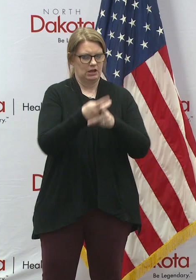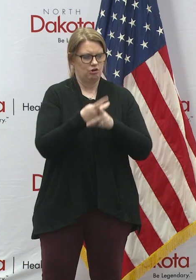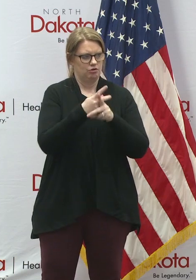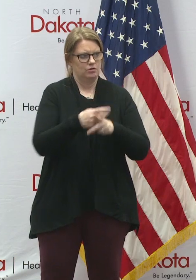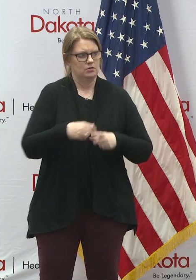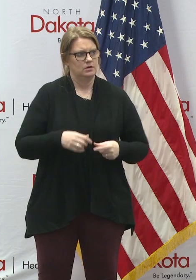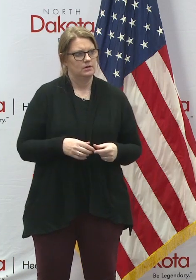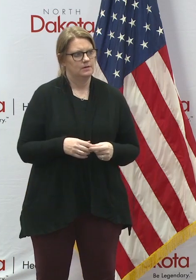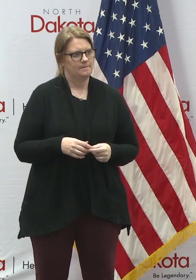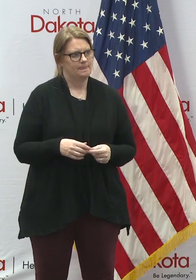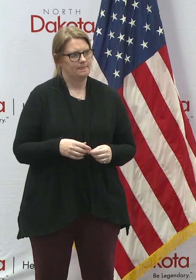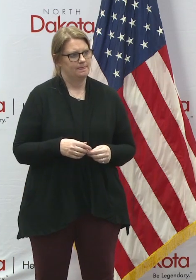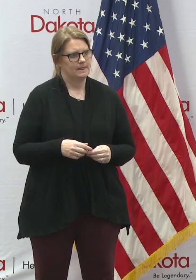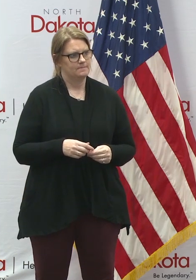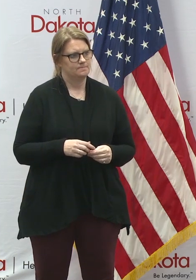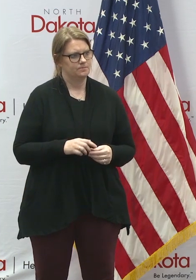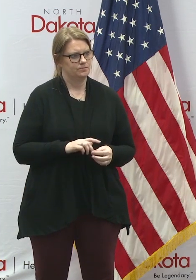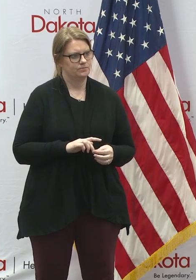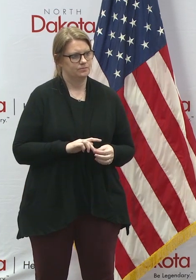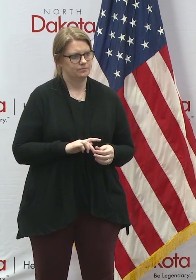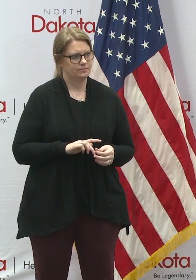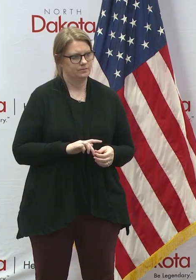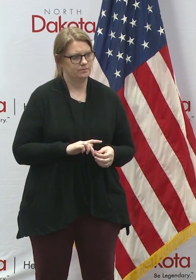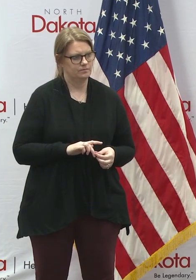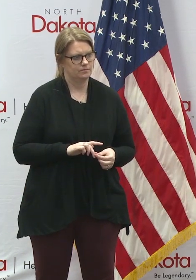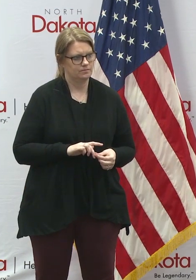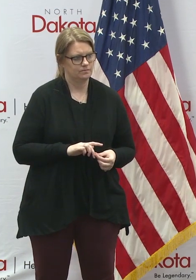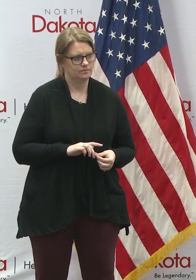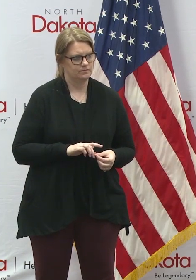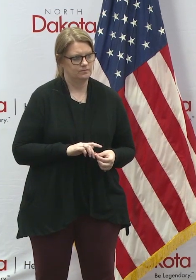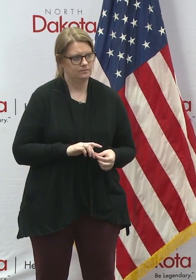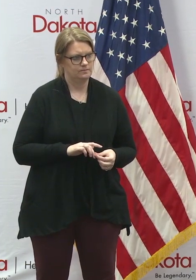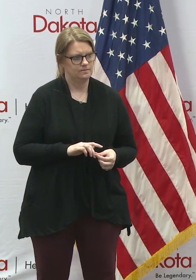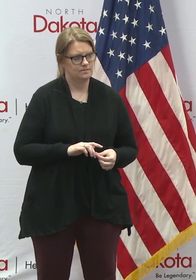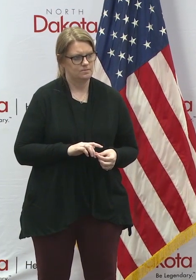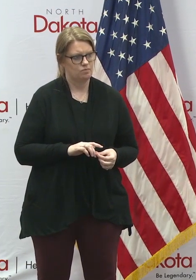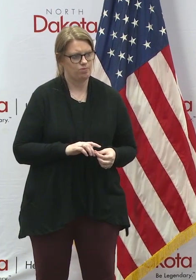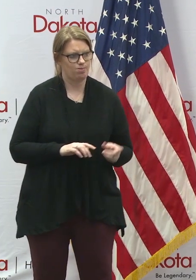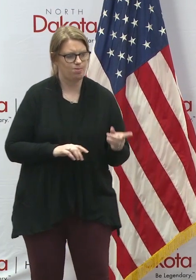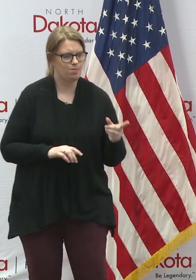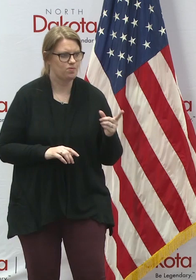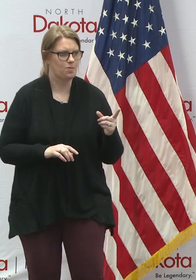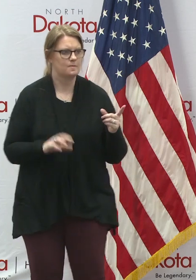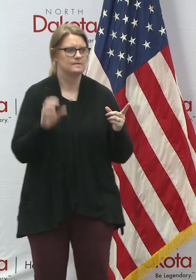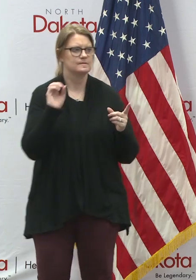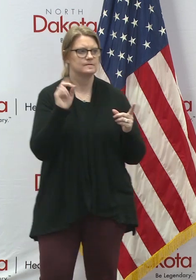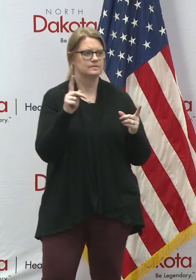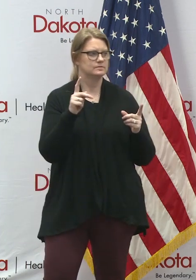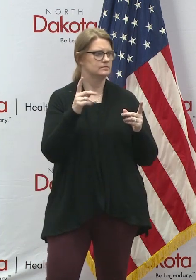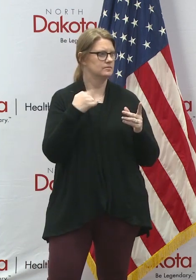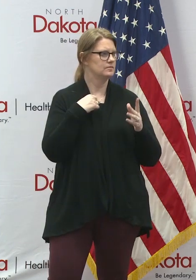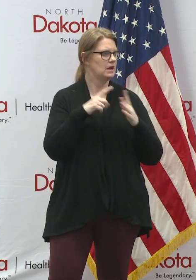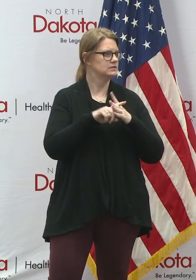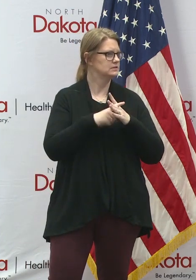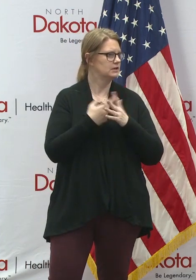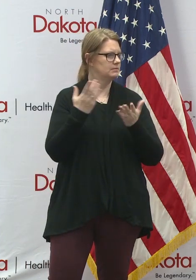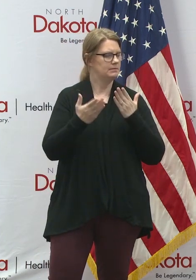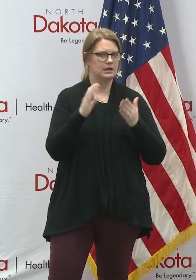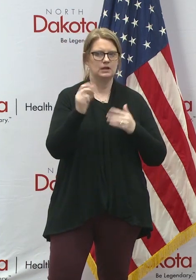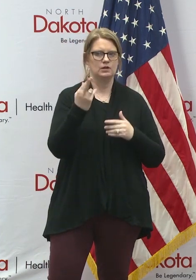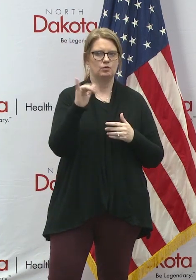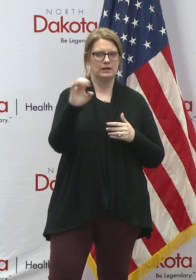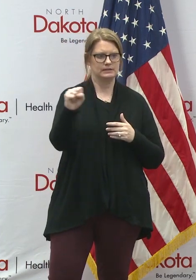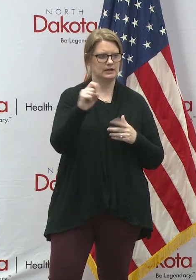backgrounding these new individuals could expedite the process? I'll start and maybe Chris can